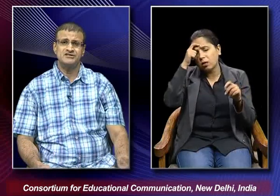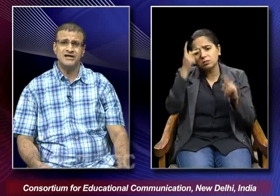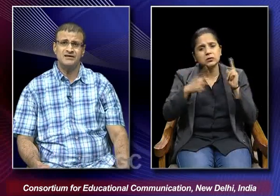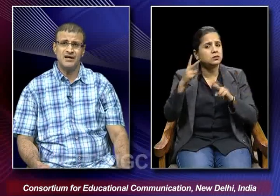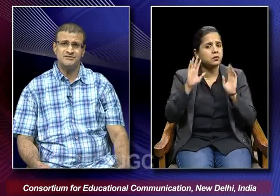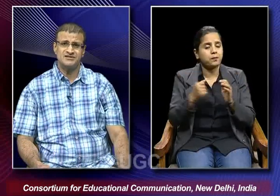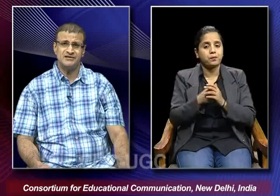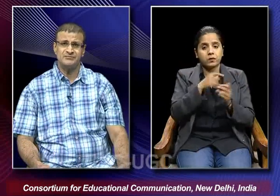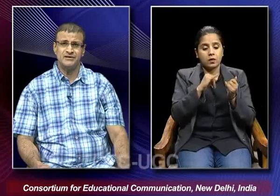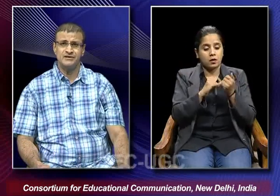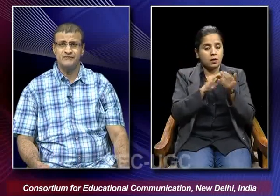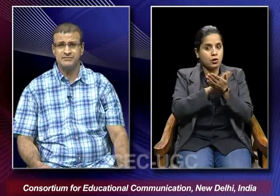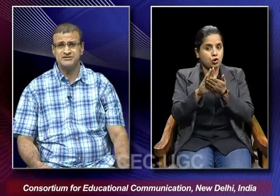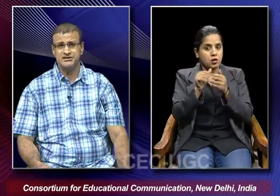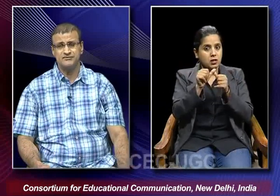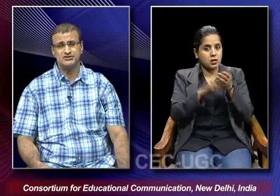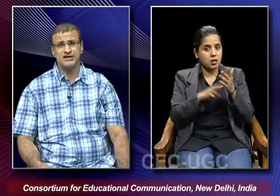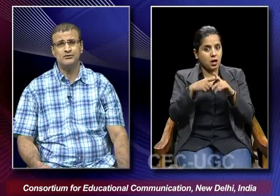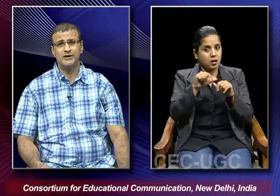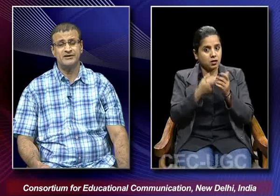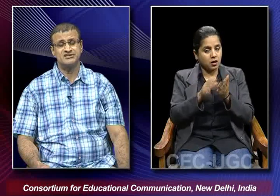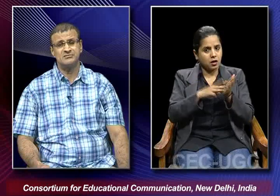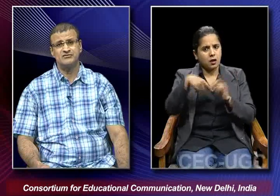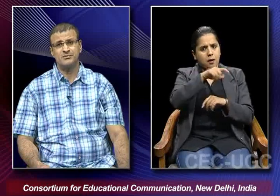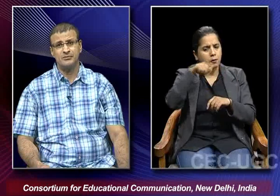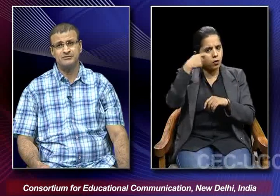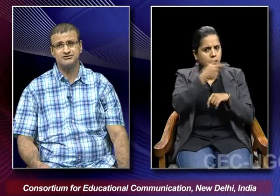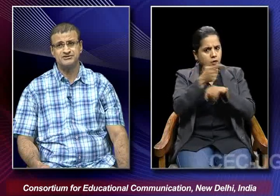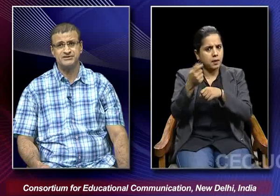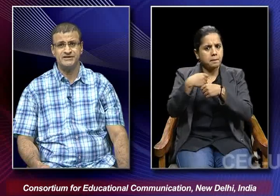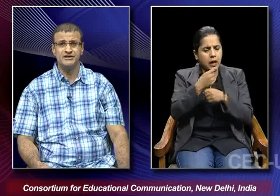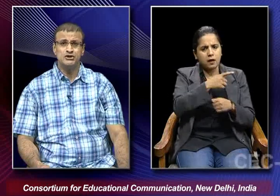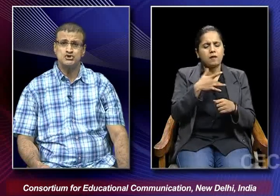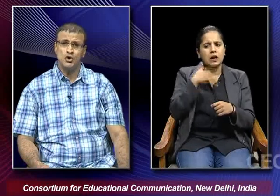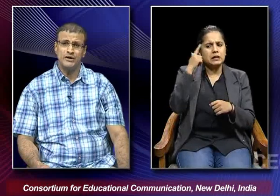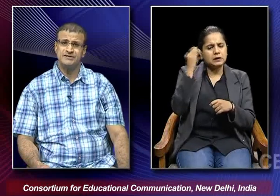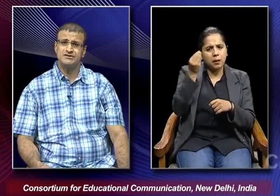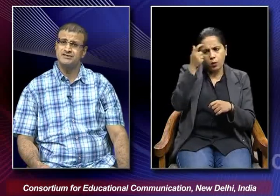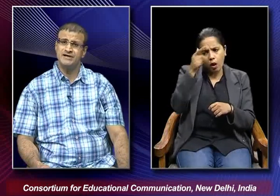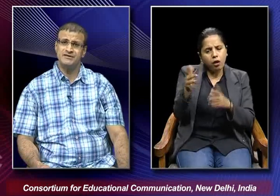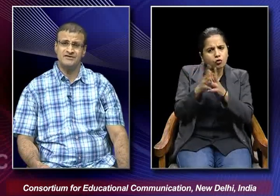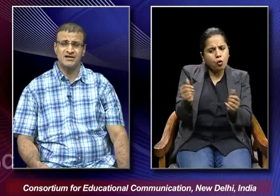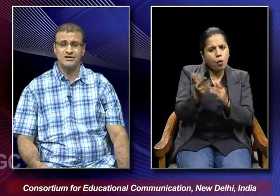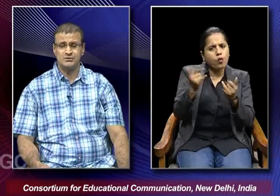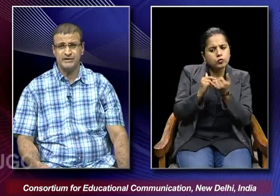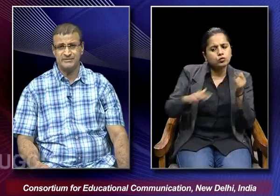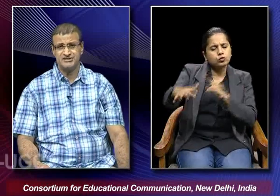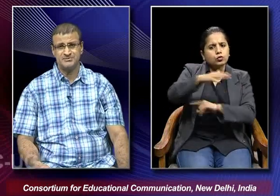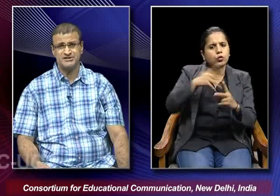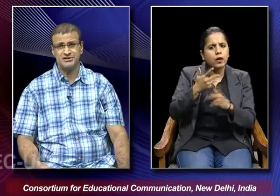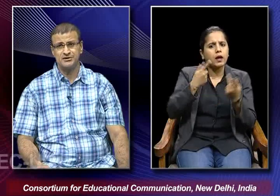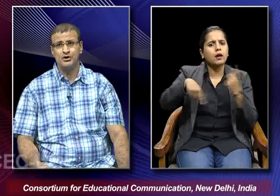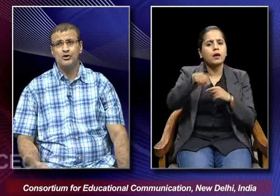when Shantaram started making films he was trying to address some of the problems which he saw in the society with regard to the